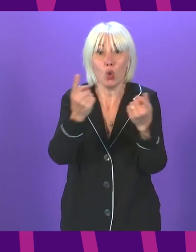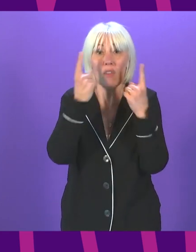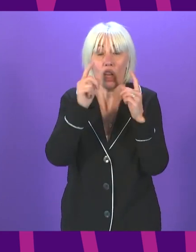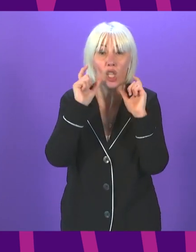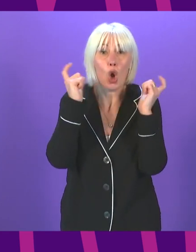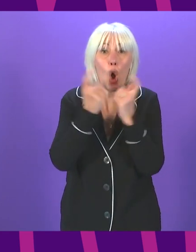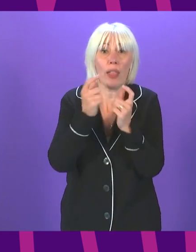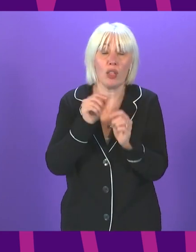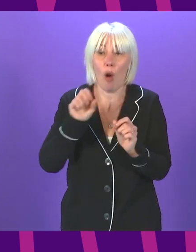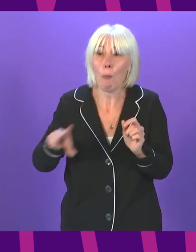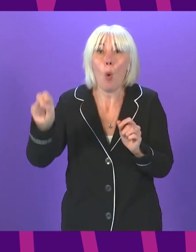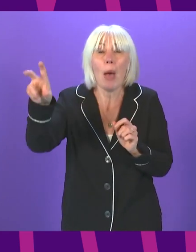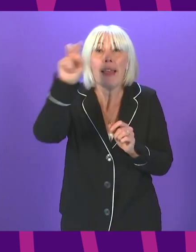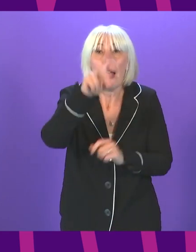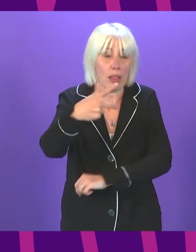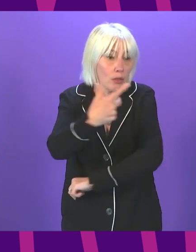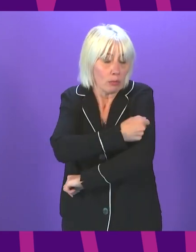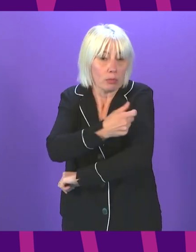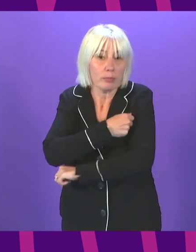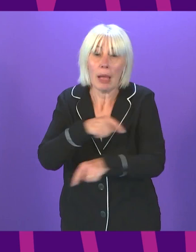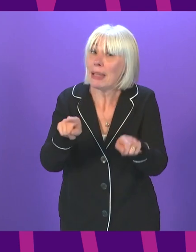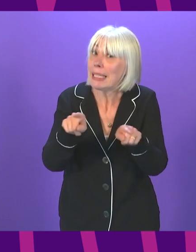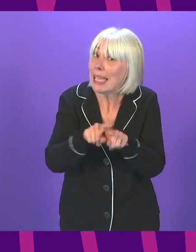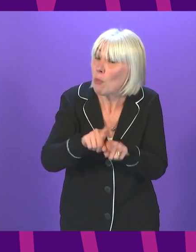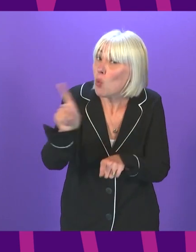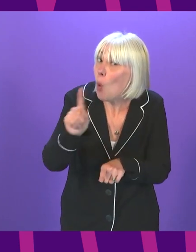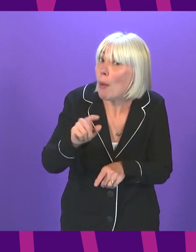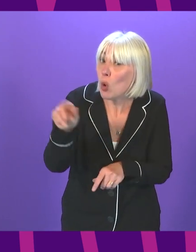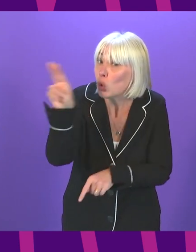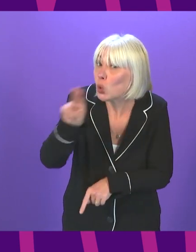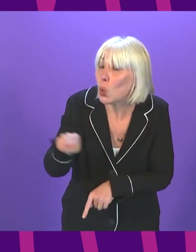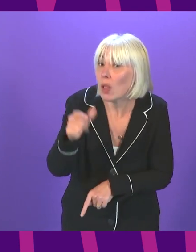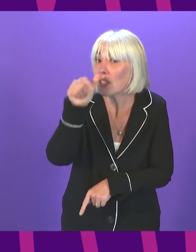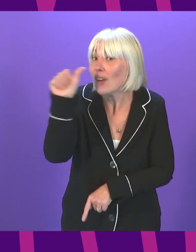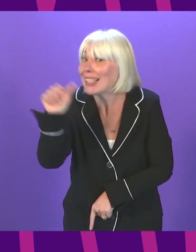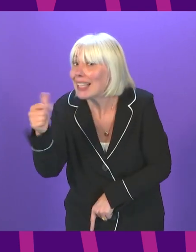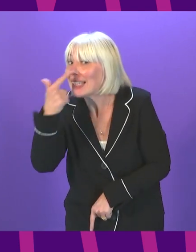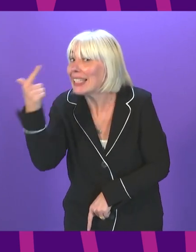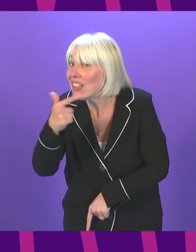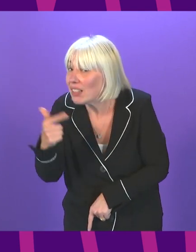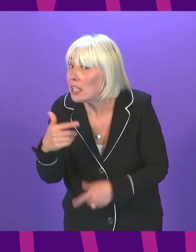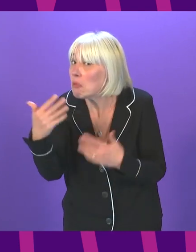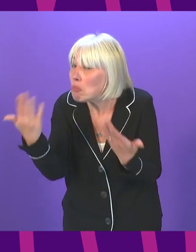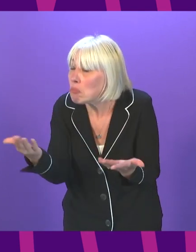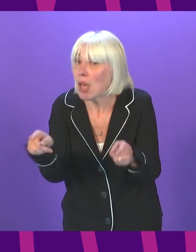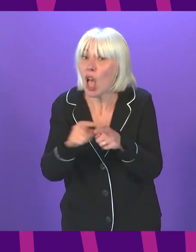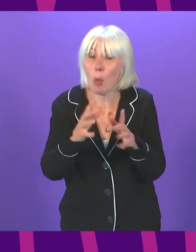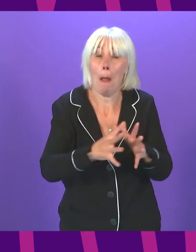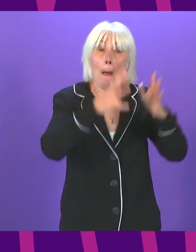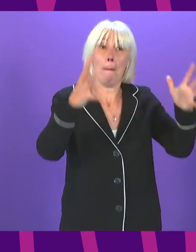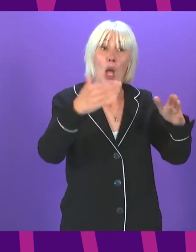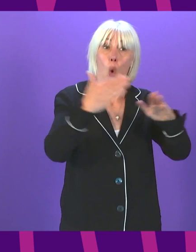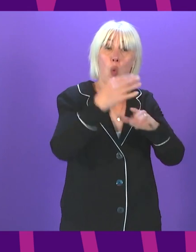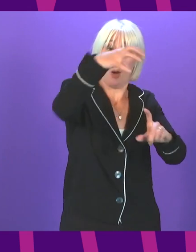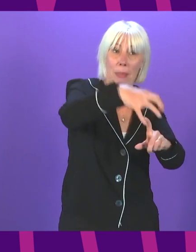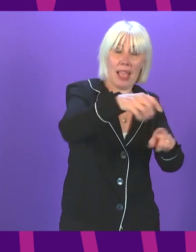But can we go further and have them in schools so we can target the 16 and 17 year olds at large workplaces and at large events?